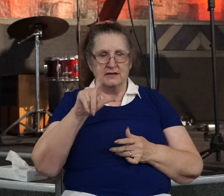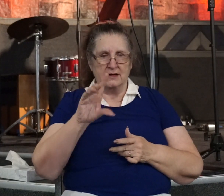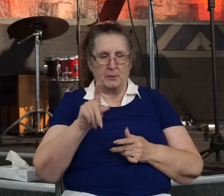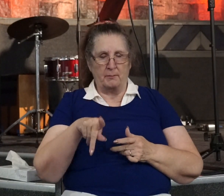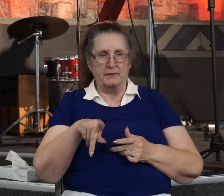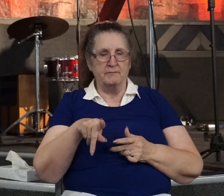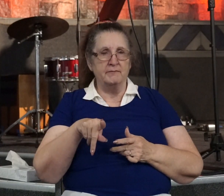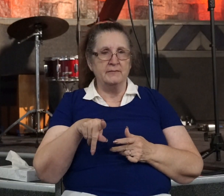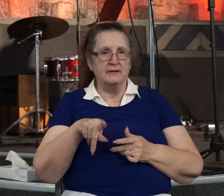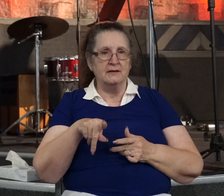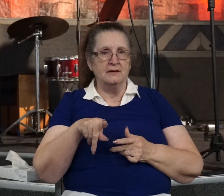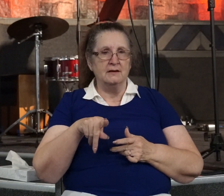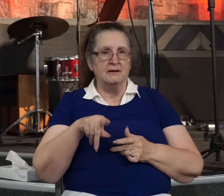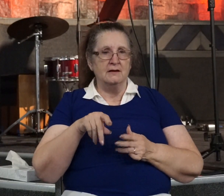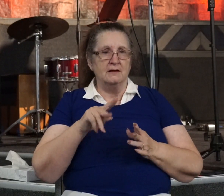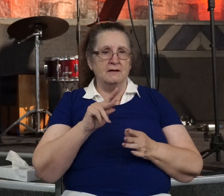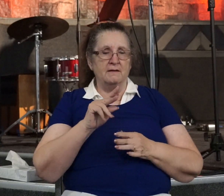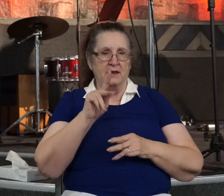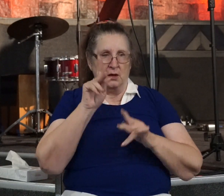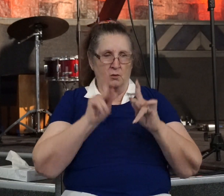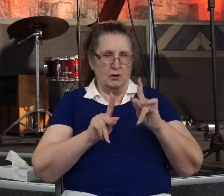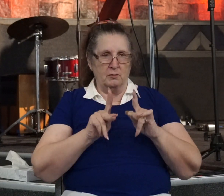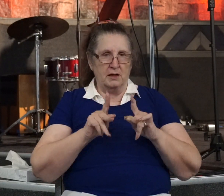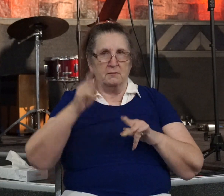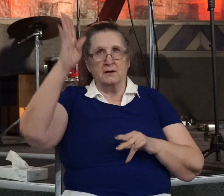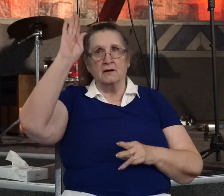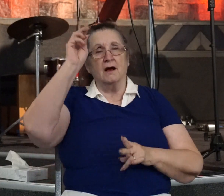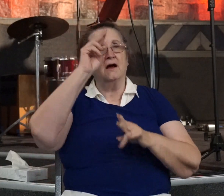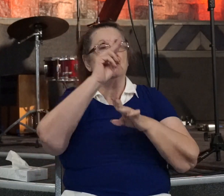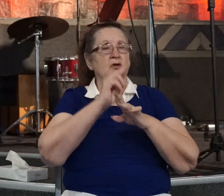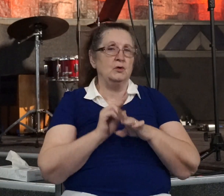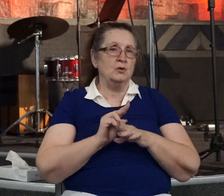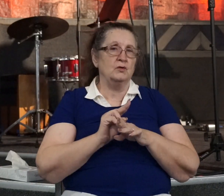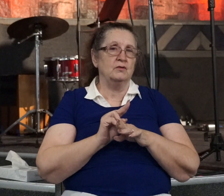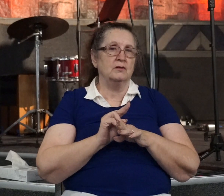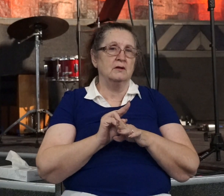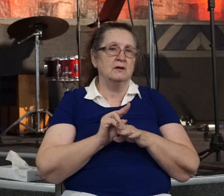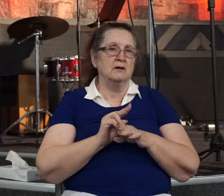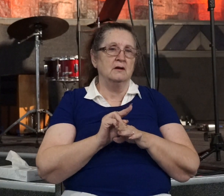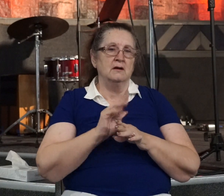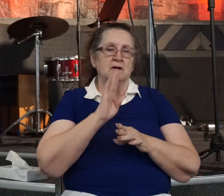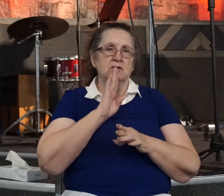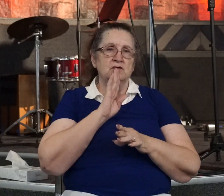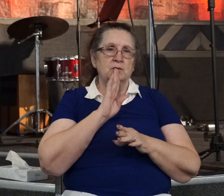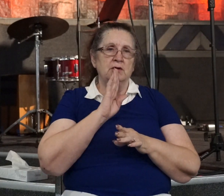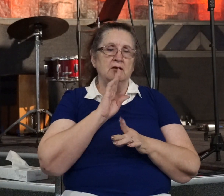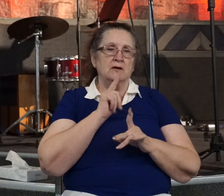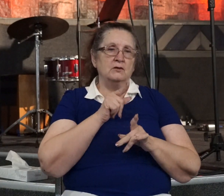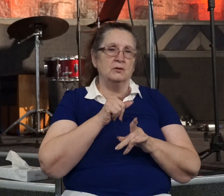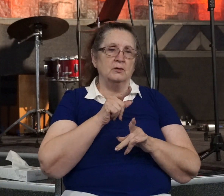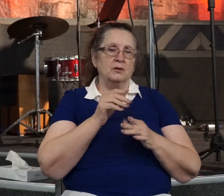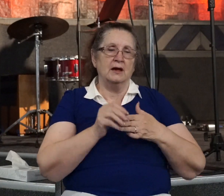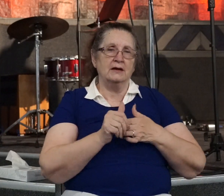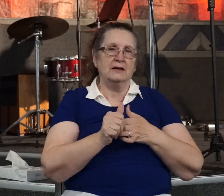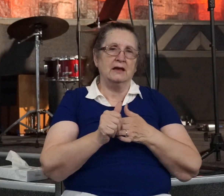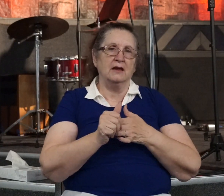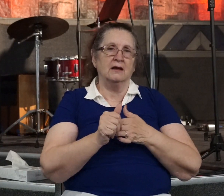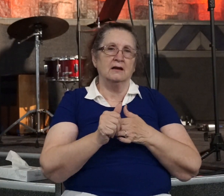they were vessels used by God to speak to and lead thousands